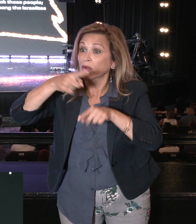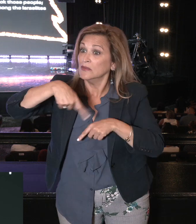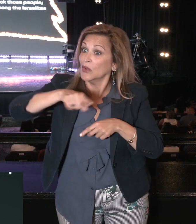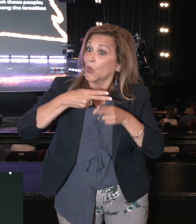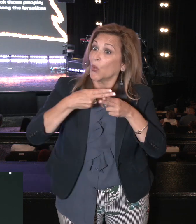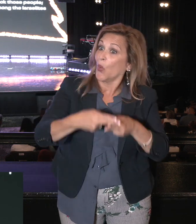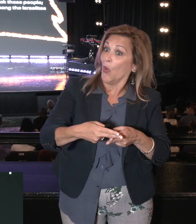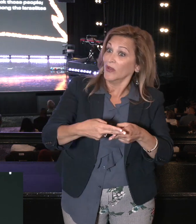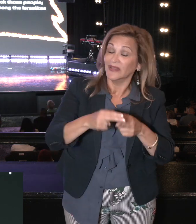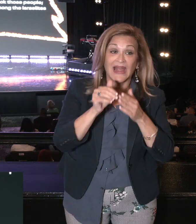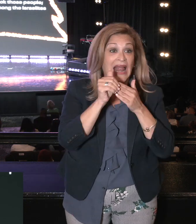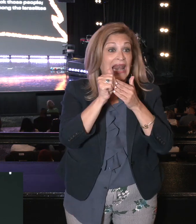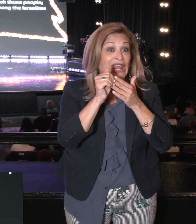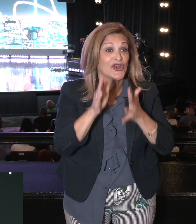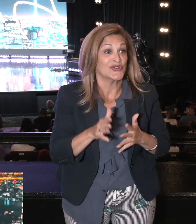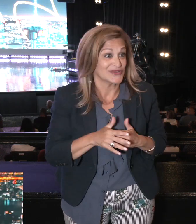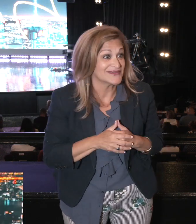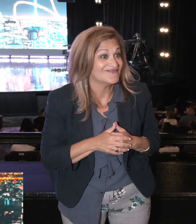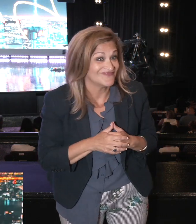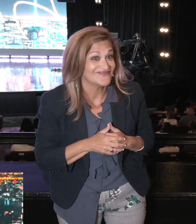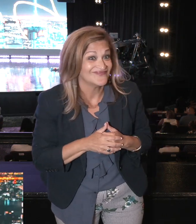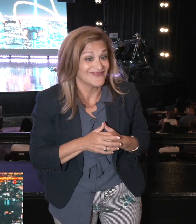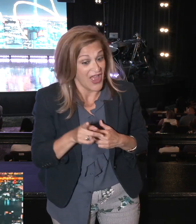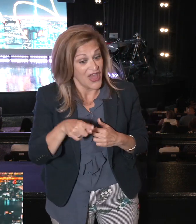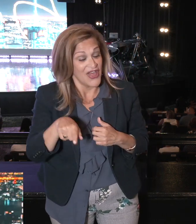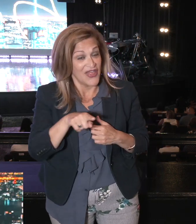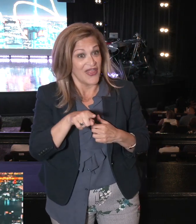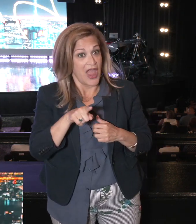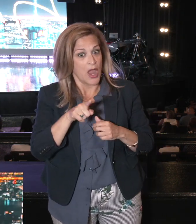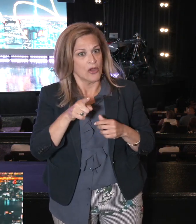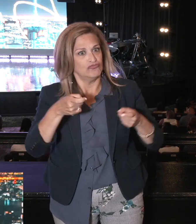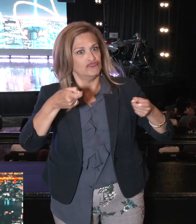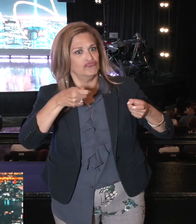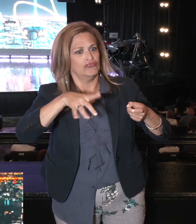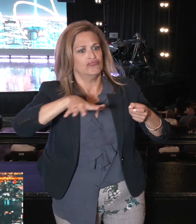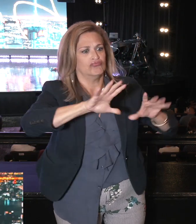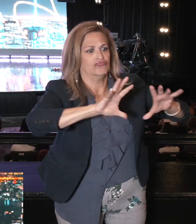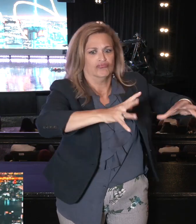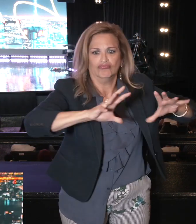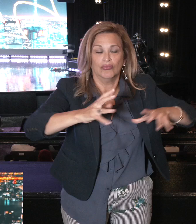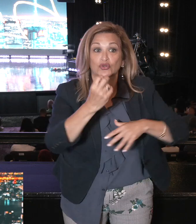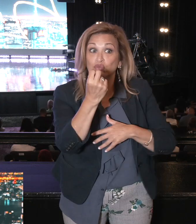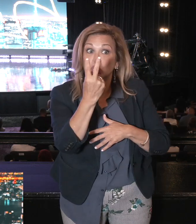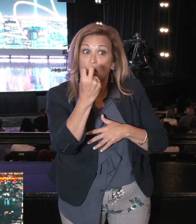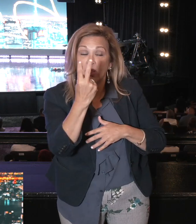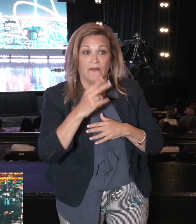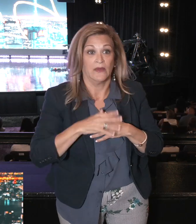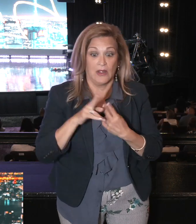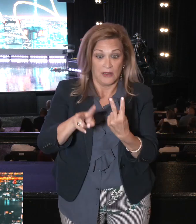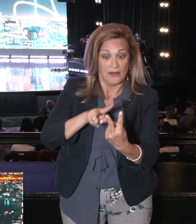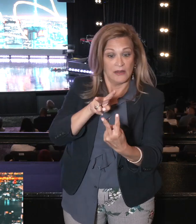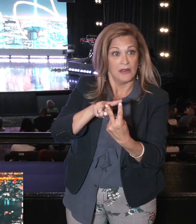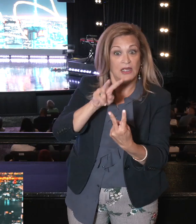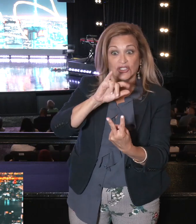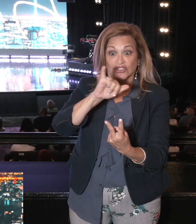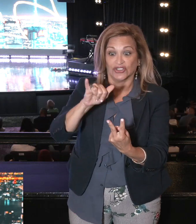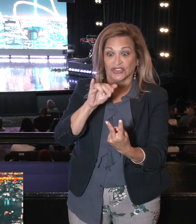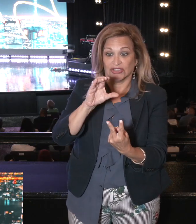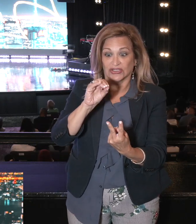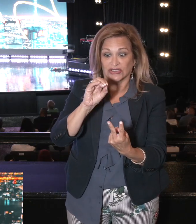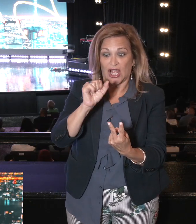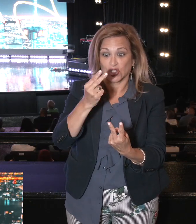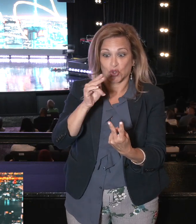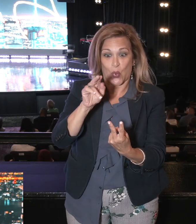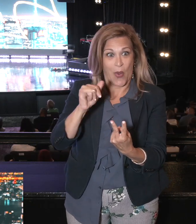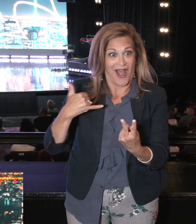These were leaders. And they were over the 12 tribes. And even though Joshua and Caleb gave a good report, two out of the